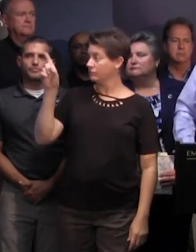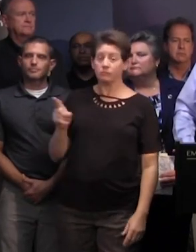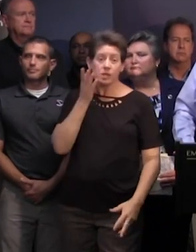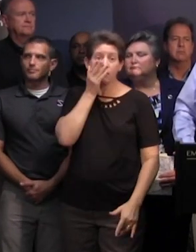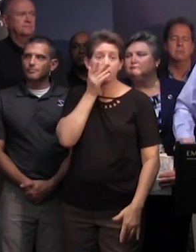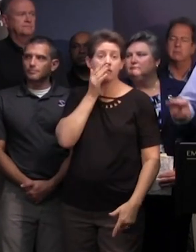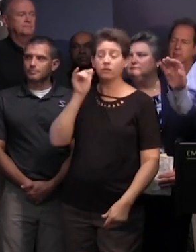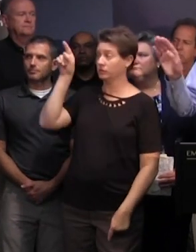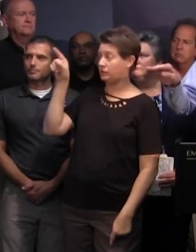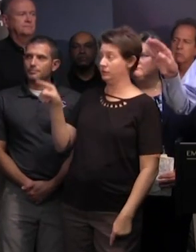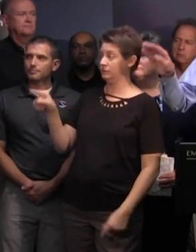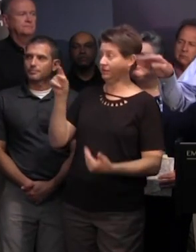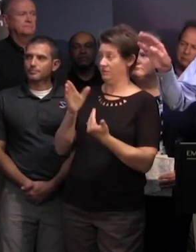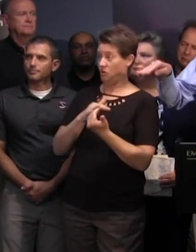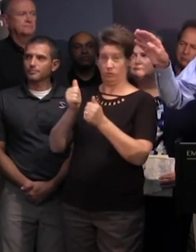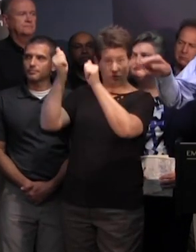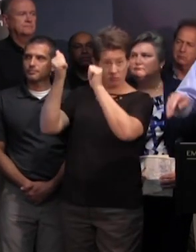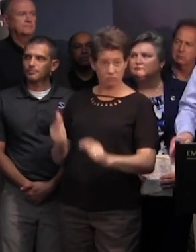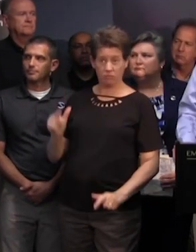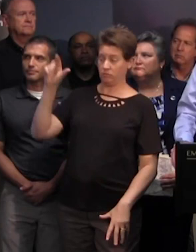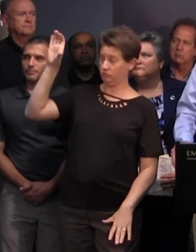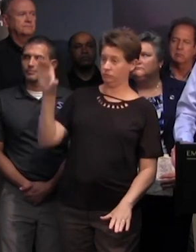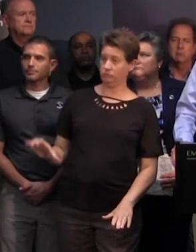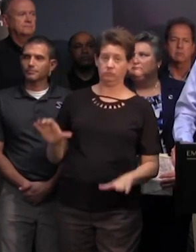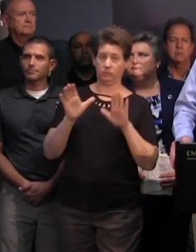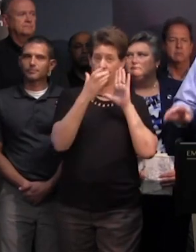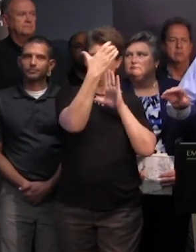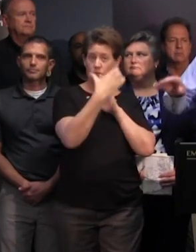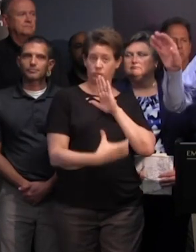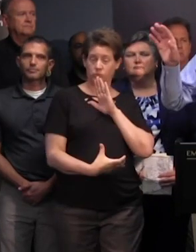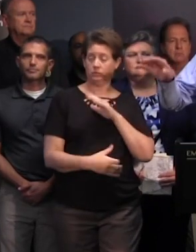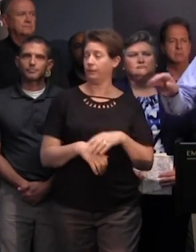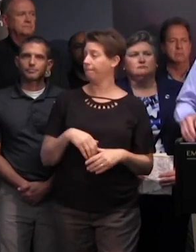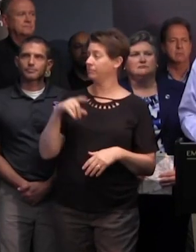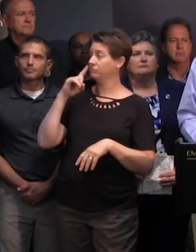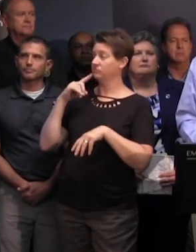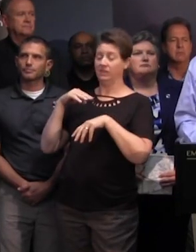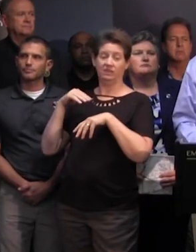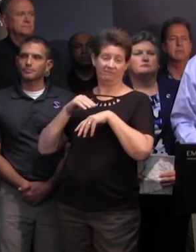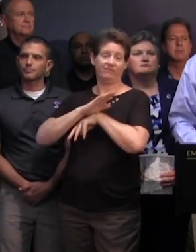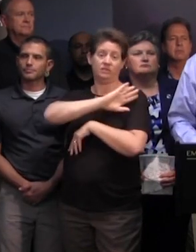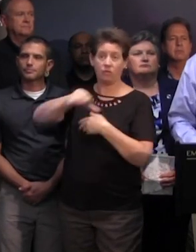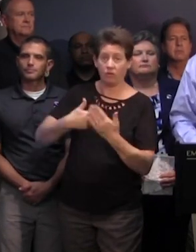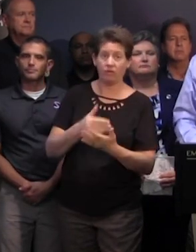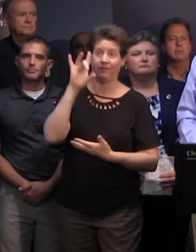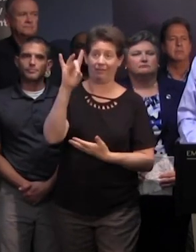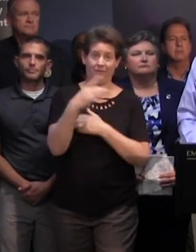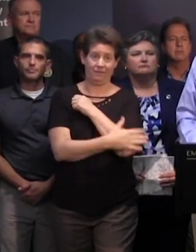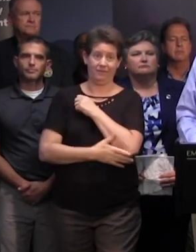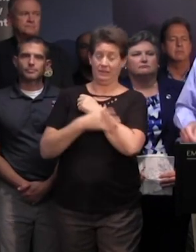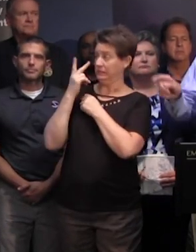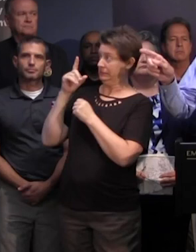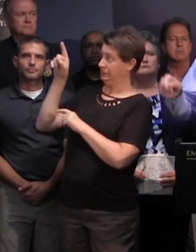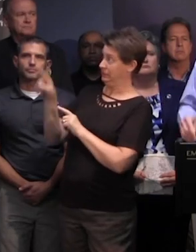colors that's almost all of the counties along the coast it affects all eight counties and i will read them you see